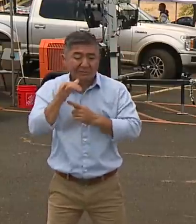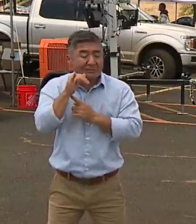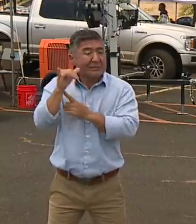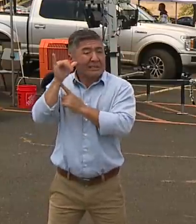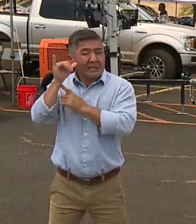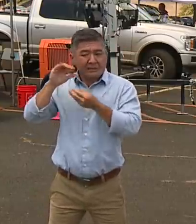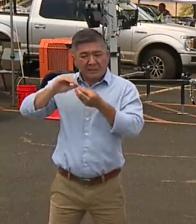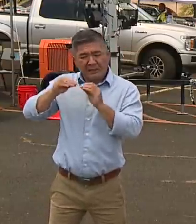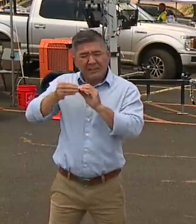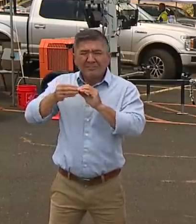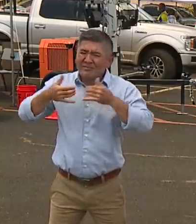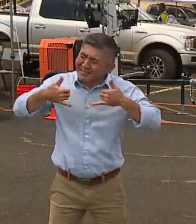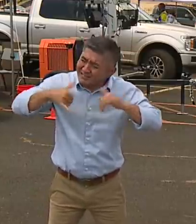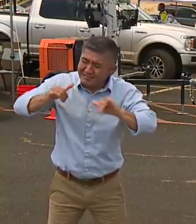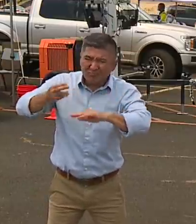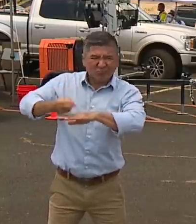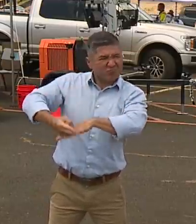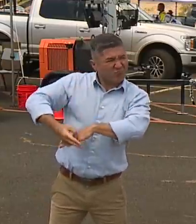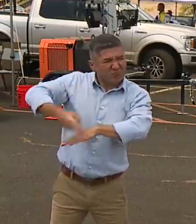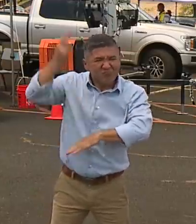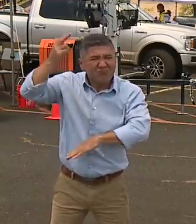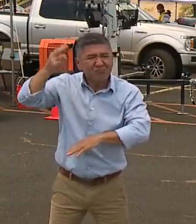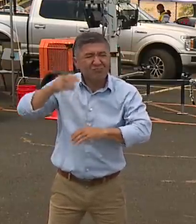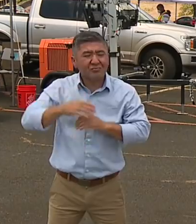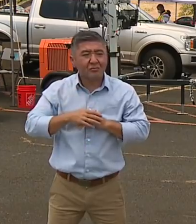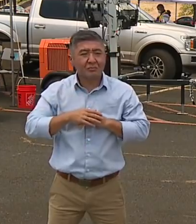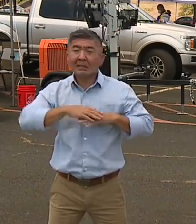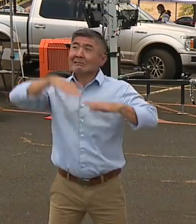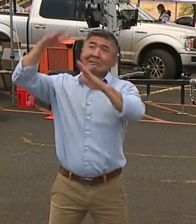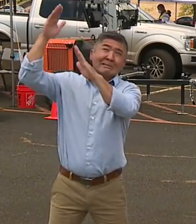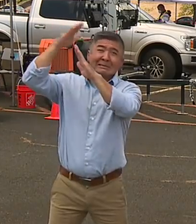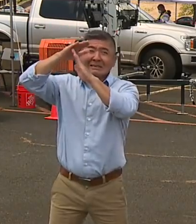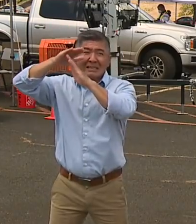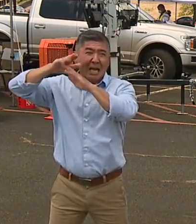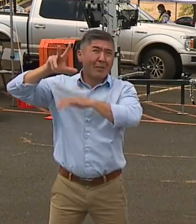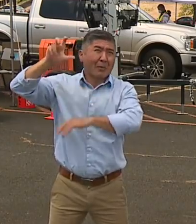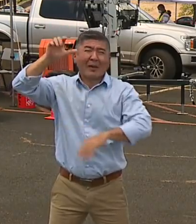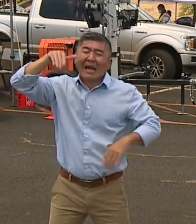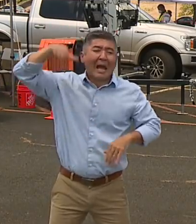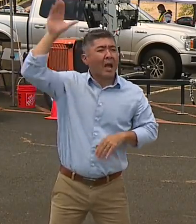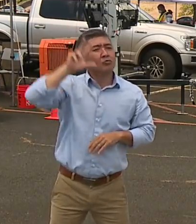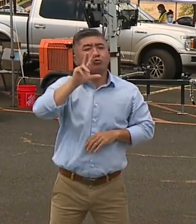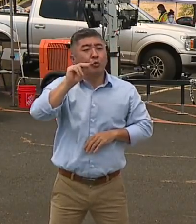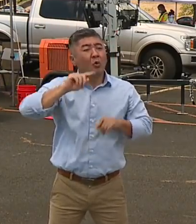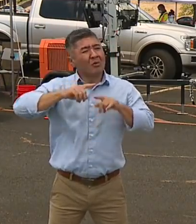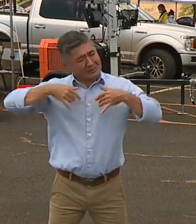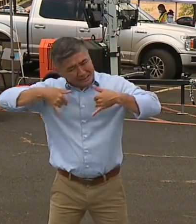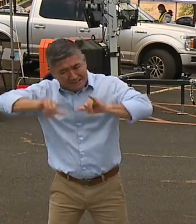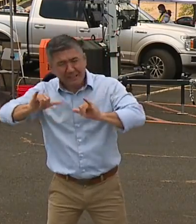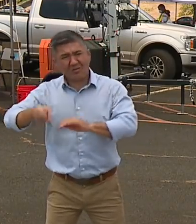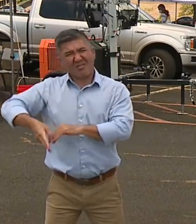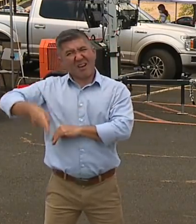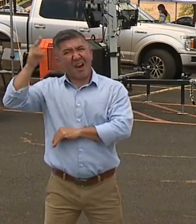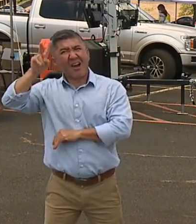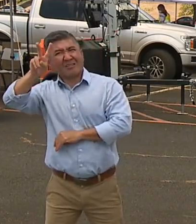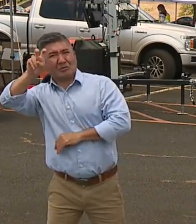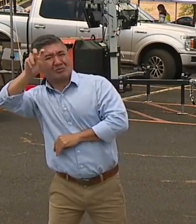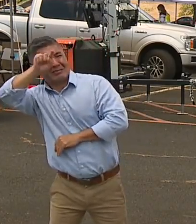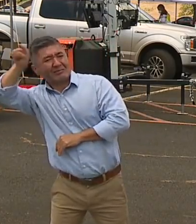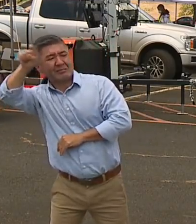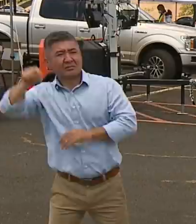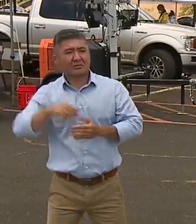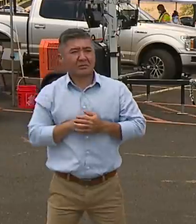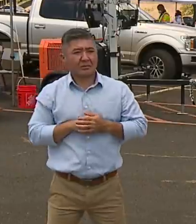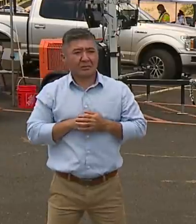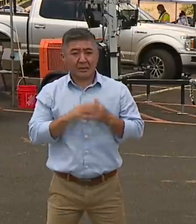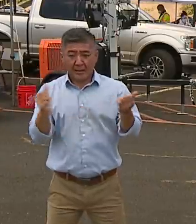Way too high still. Not as the highest ever, but up there. So all the things we've done so far have